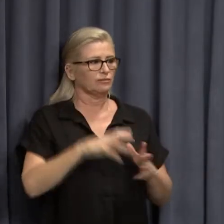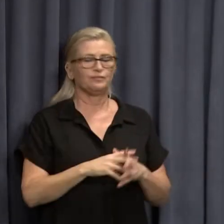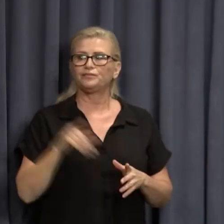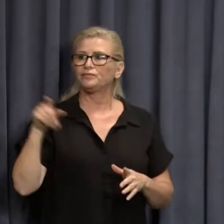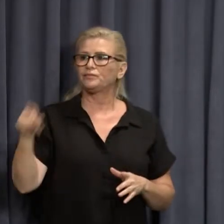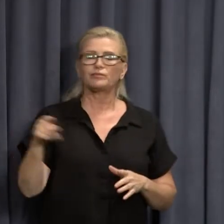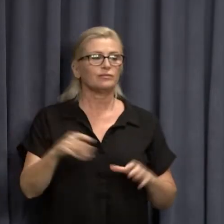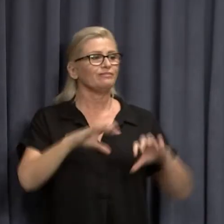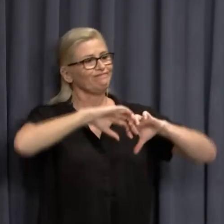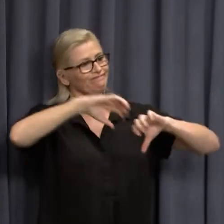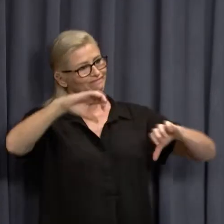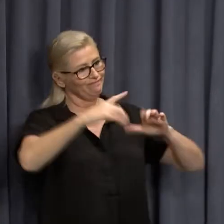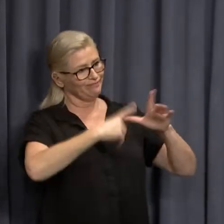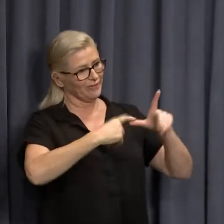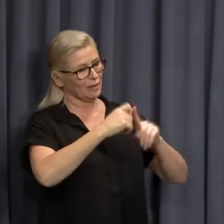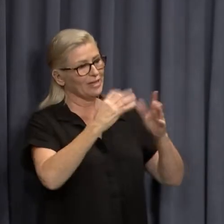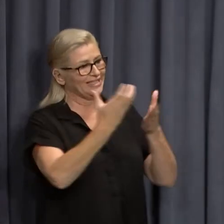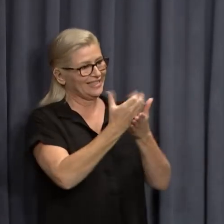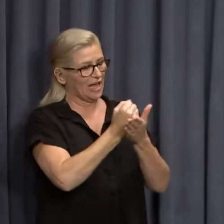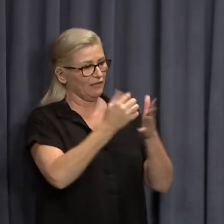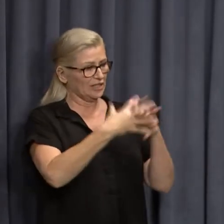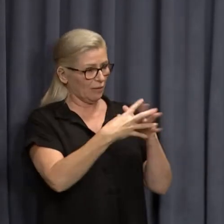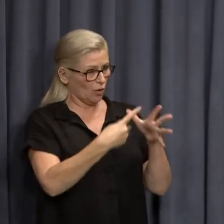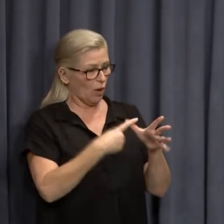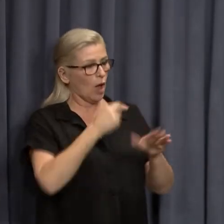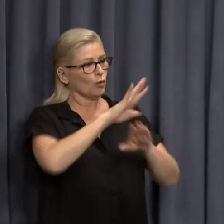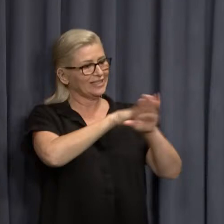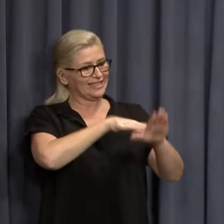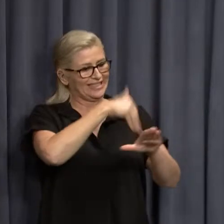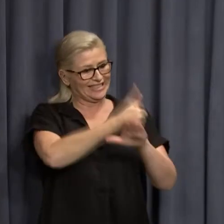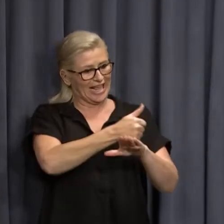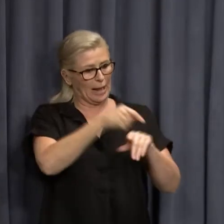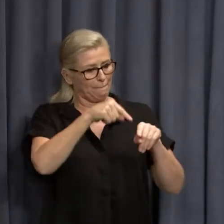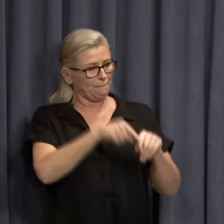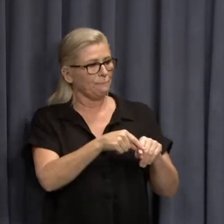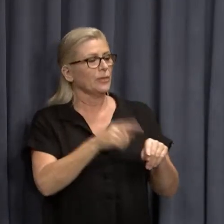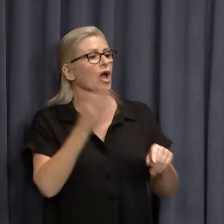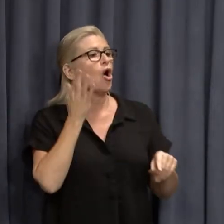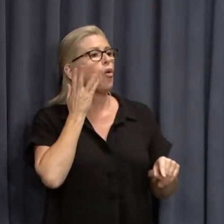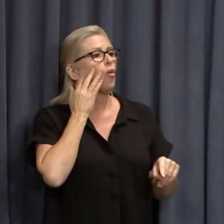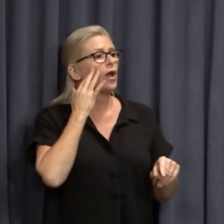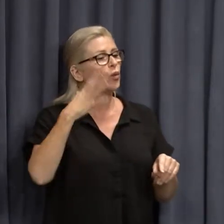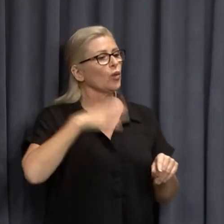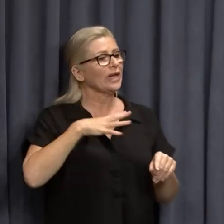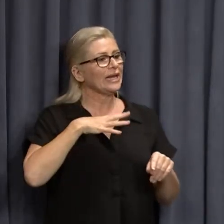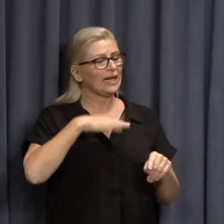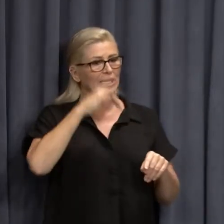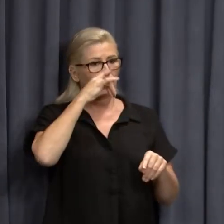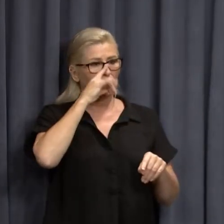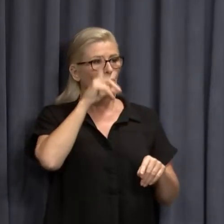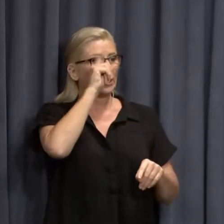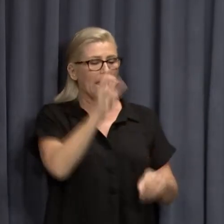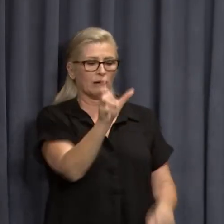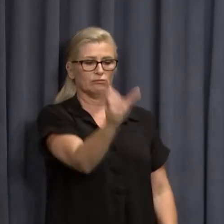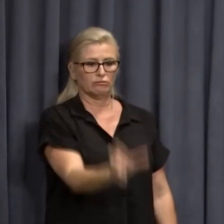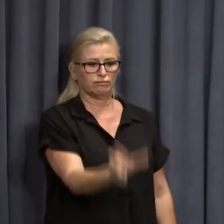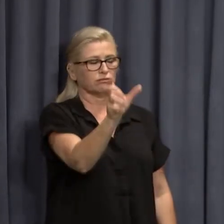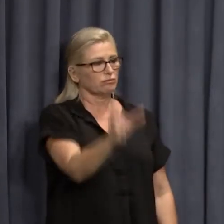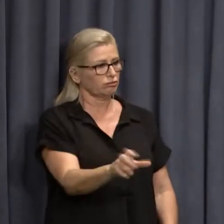SafeWA was established at a point in time when we needed a response to people being able to check in.